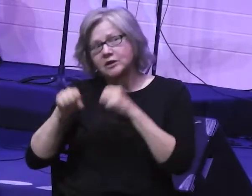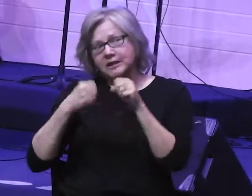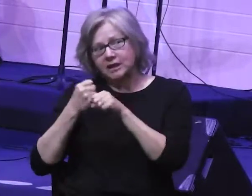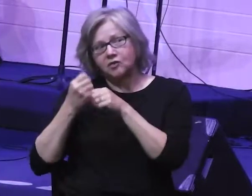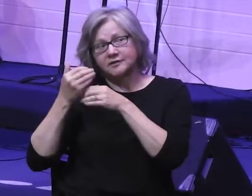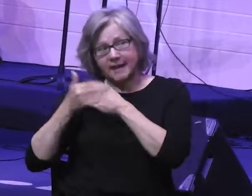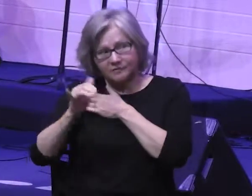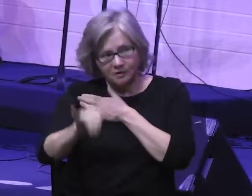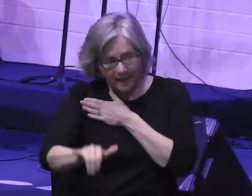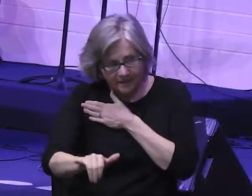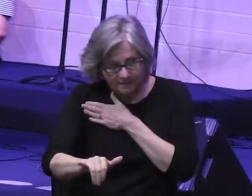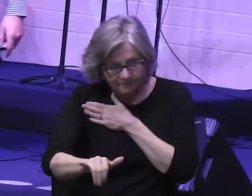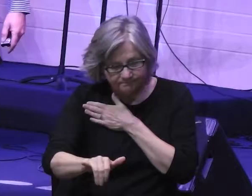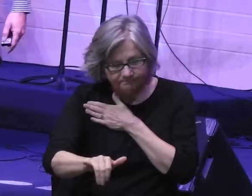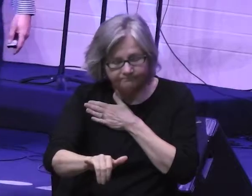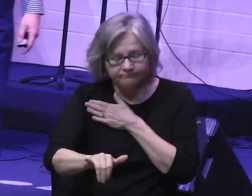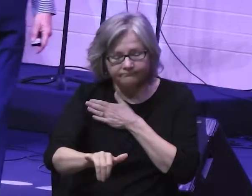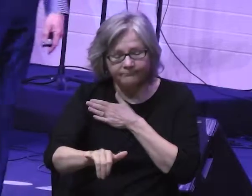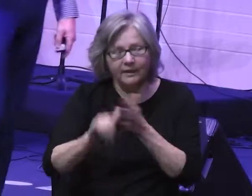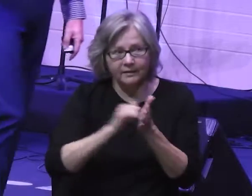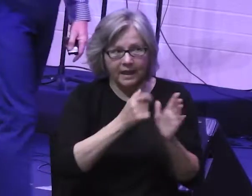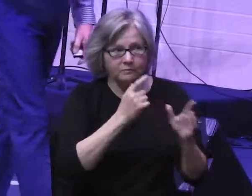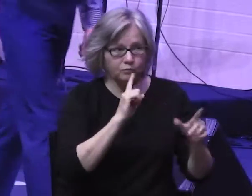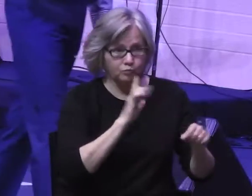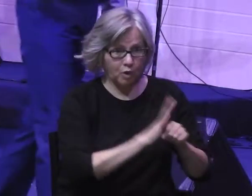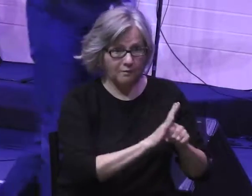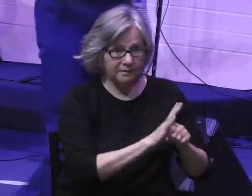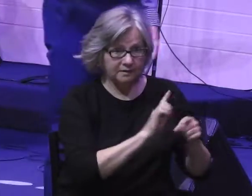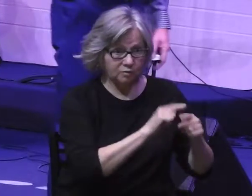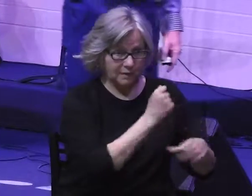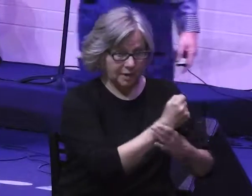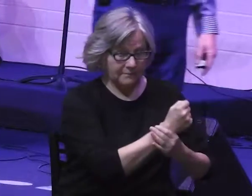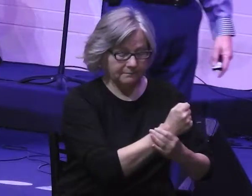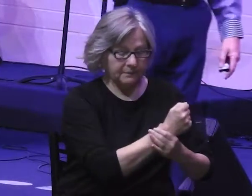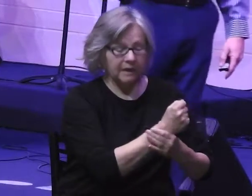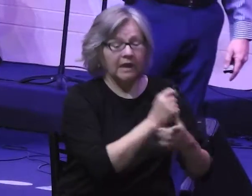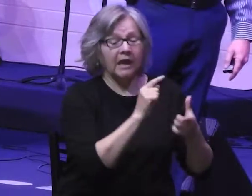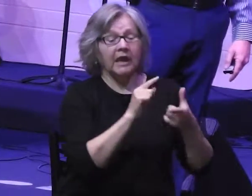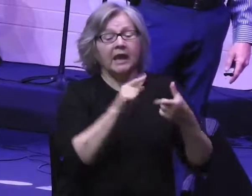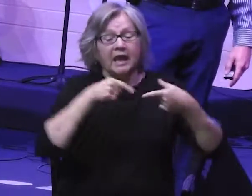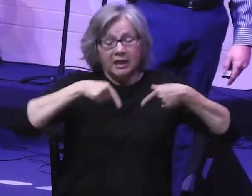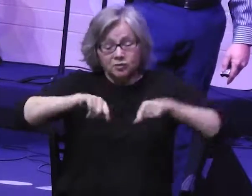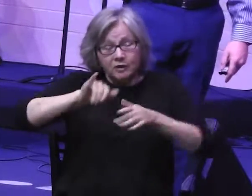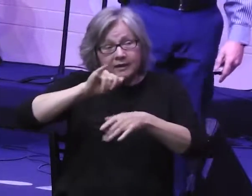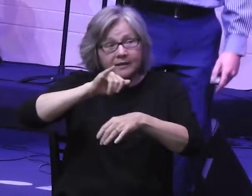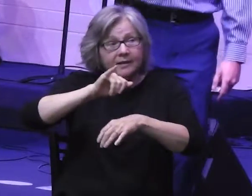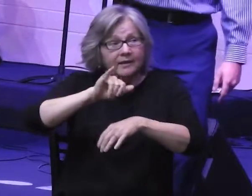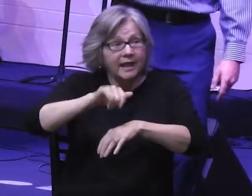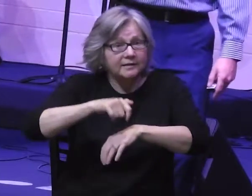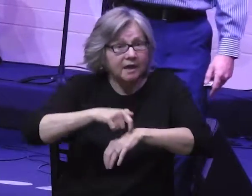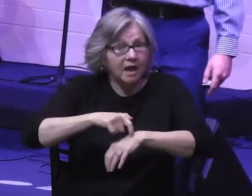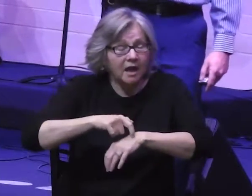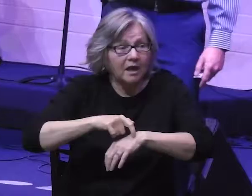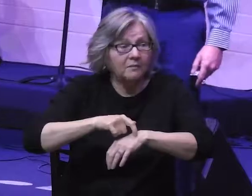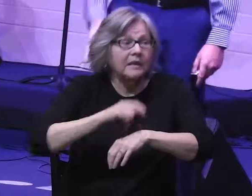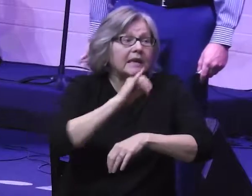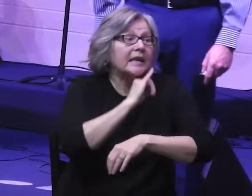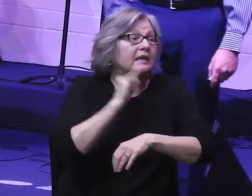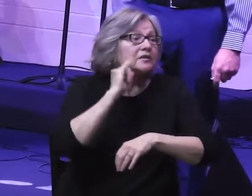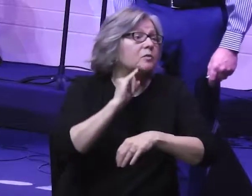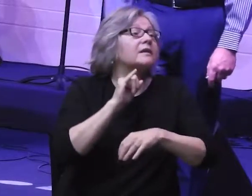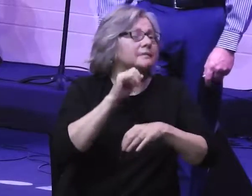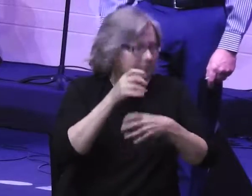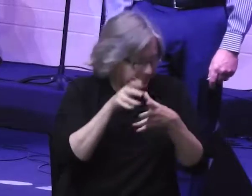now since God made that promise to Abraham. You know what's happened in the meantime? Israel has become a multitude.